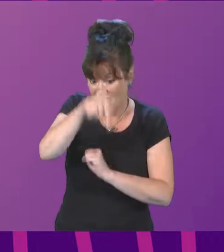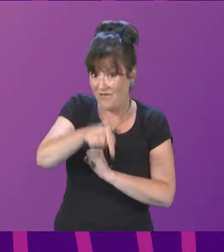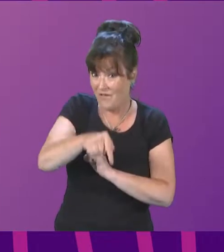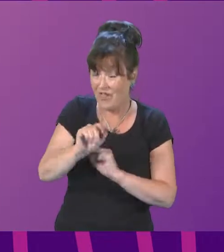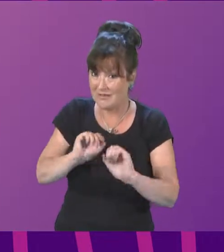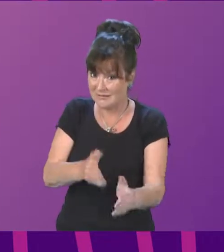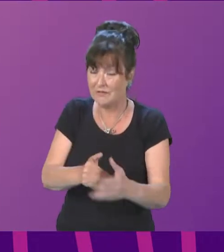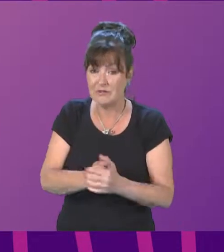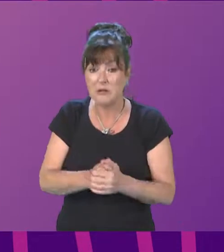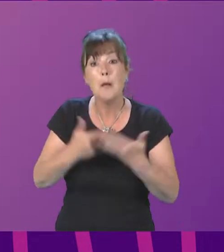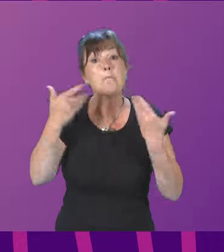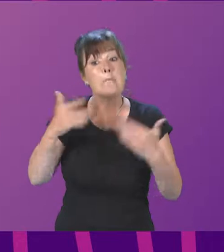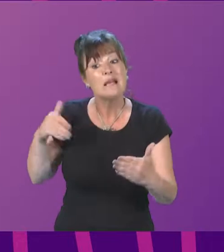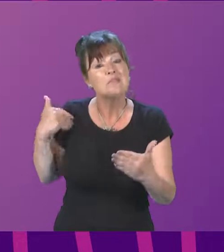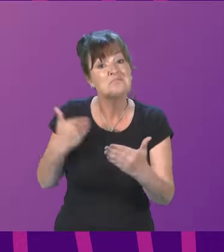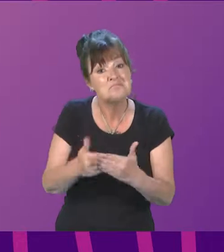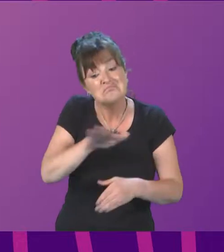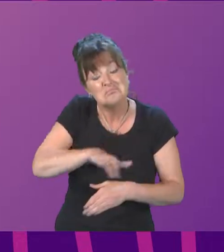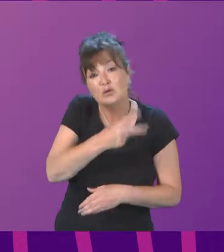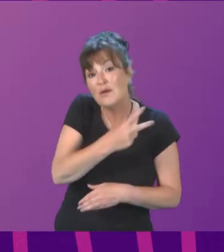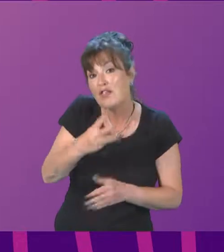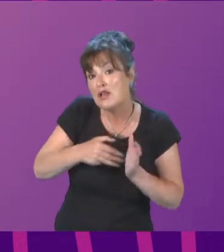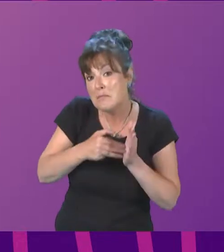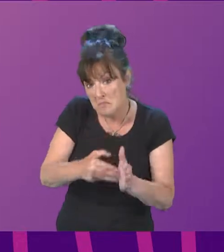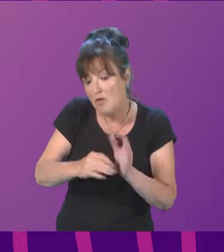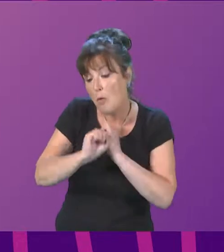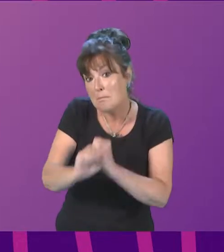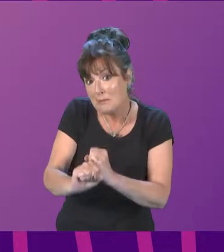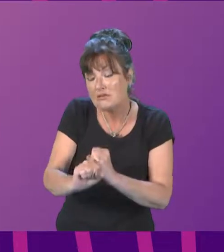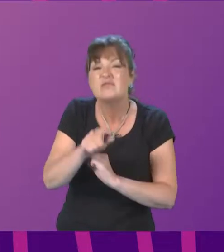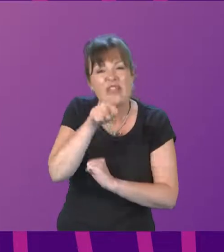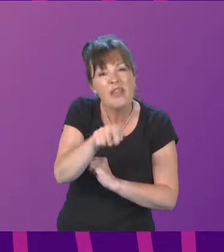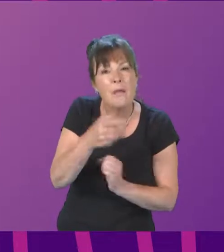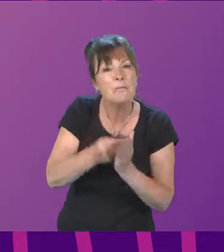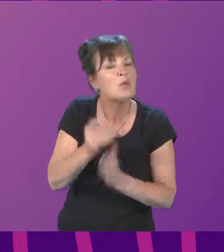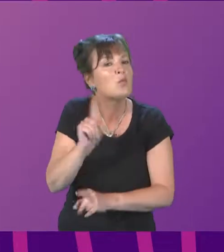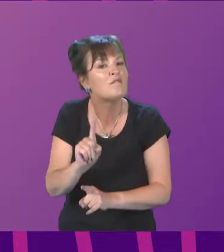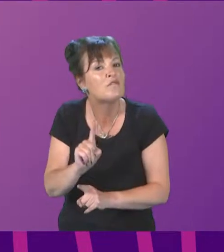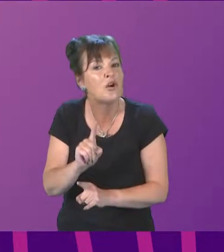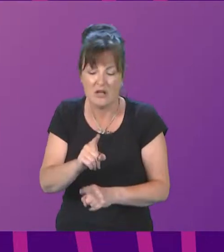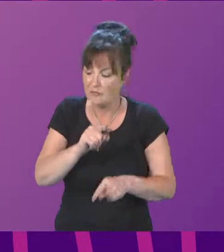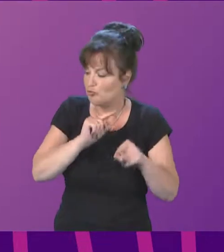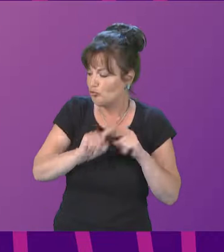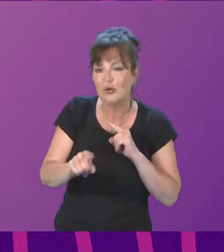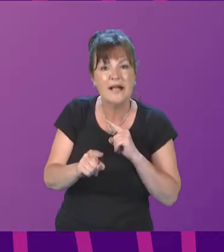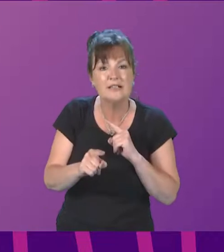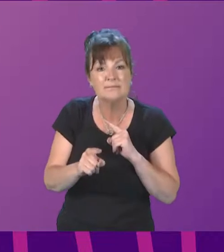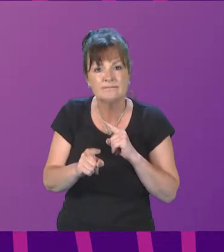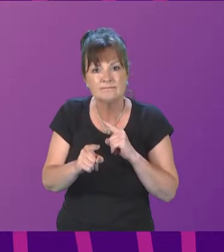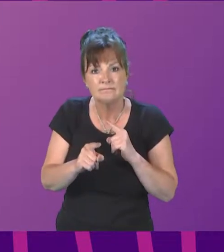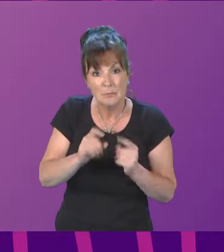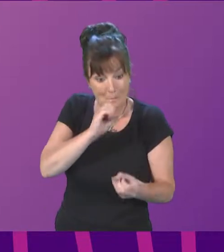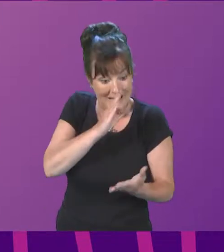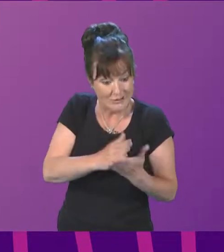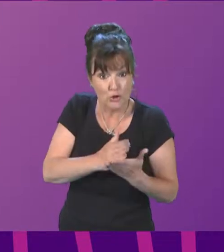far, we have made commitments around £23 million, which is both about utilising the unused